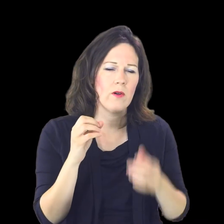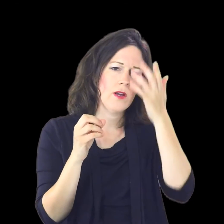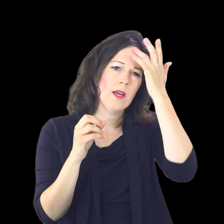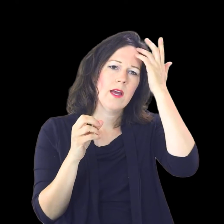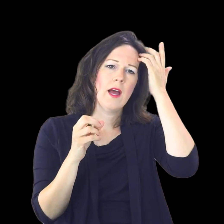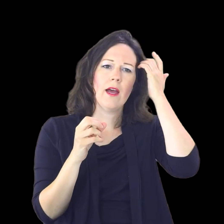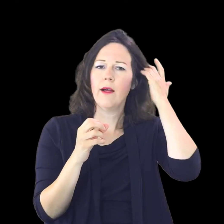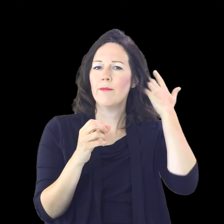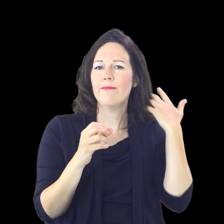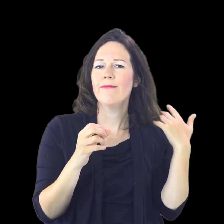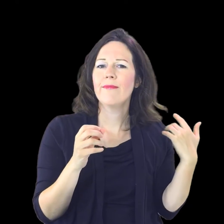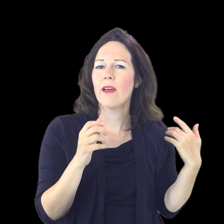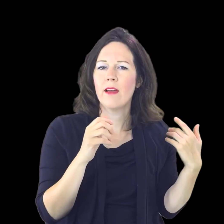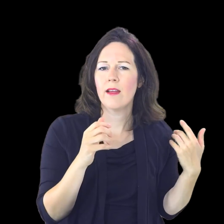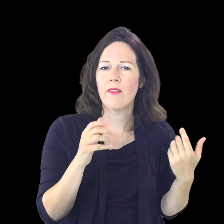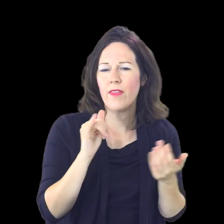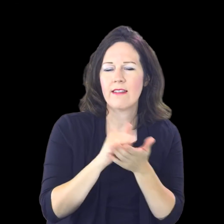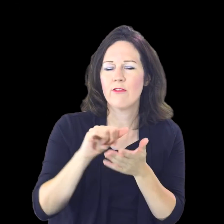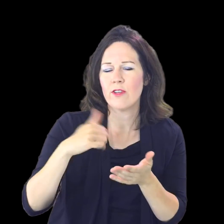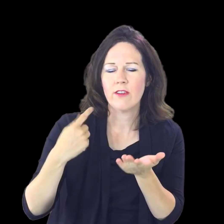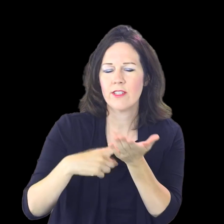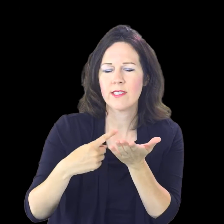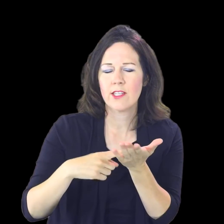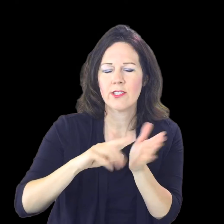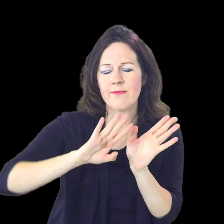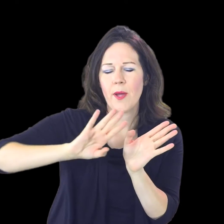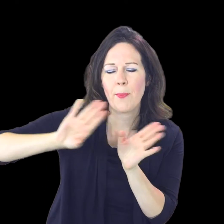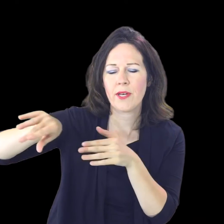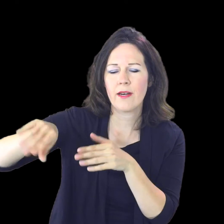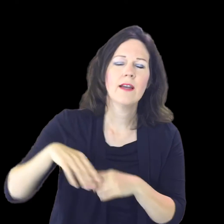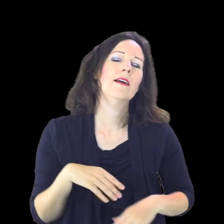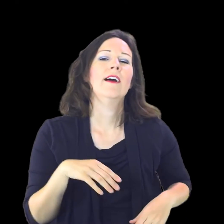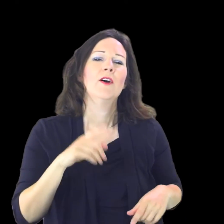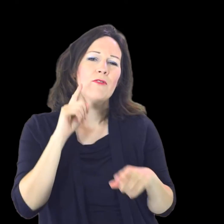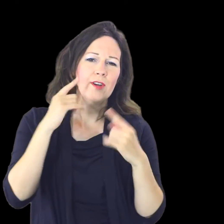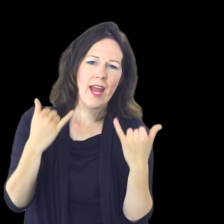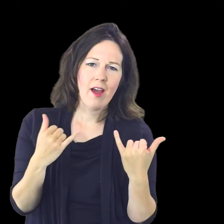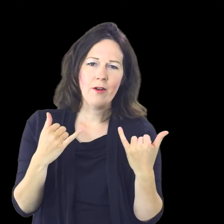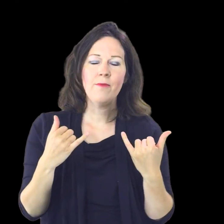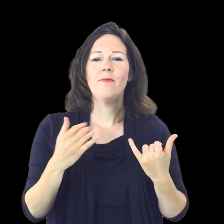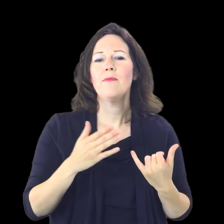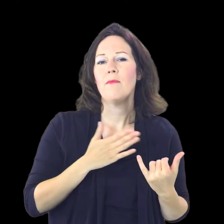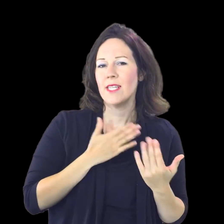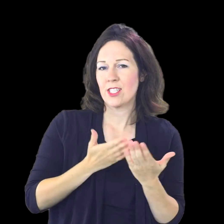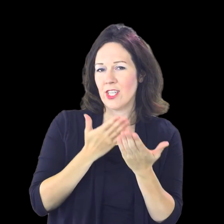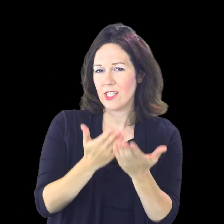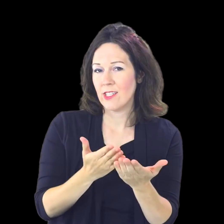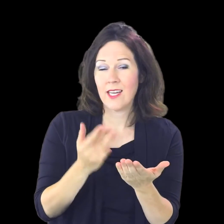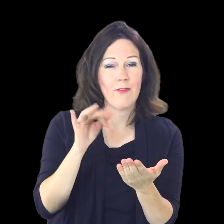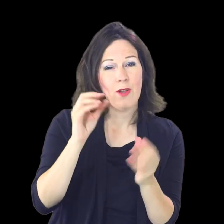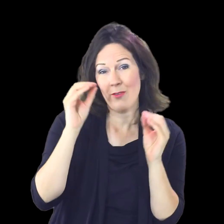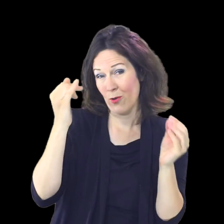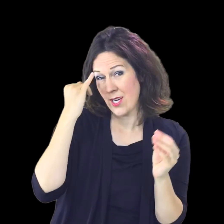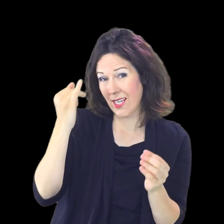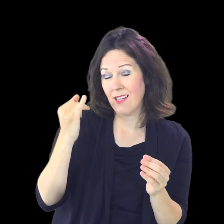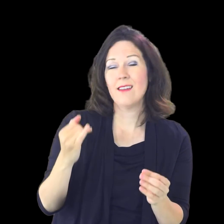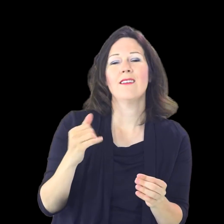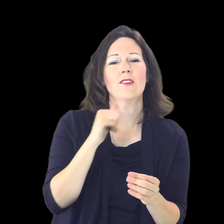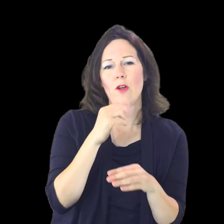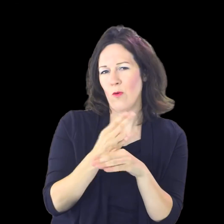that's for another discussion for now my suggestion if you have no idea don't wear